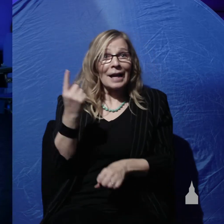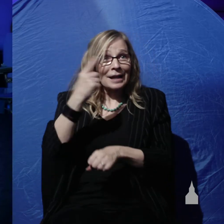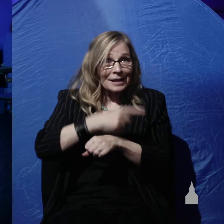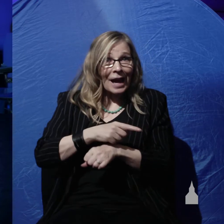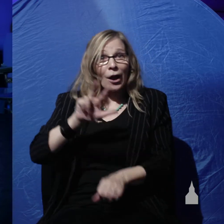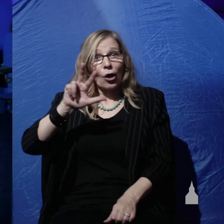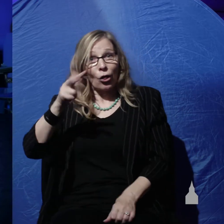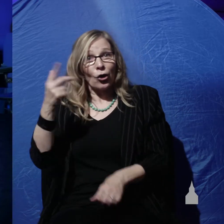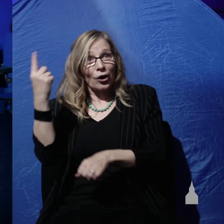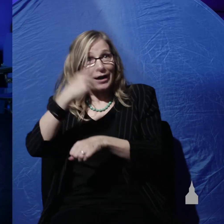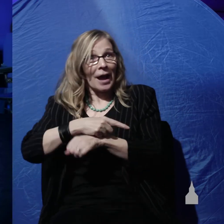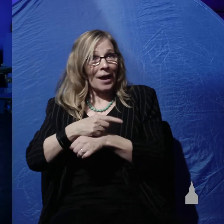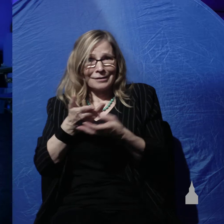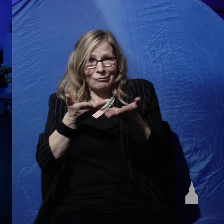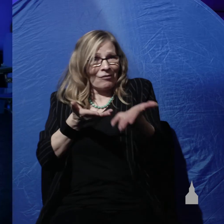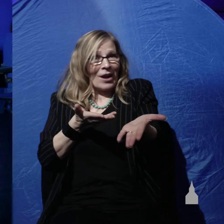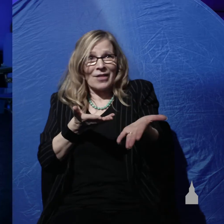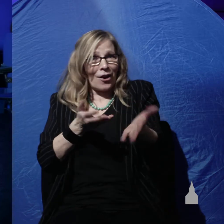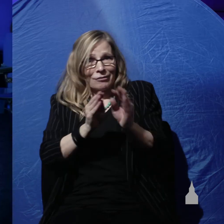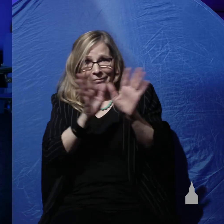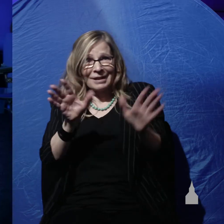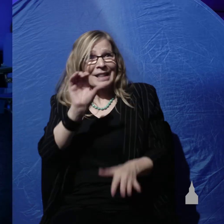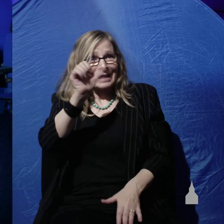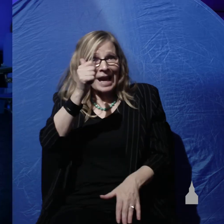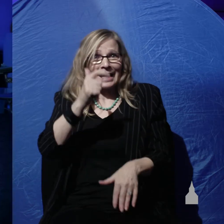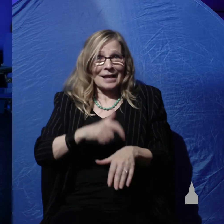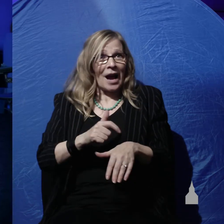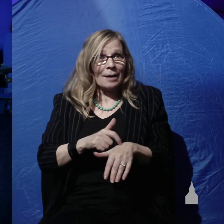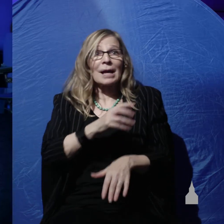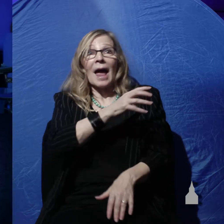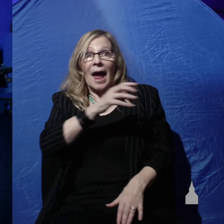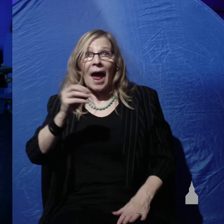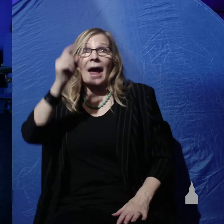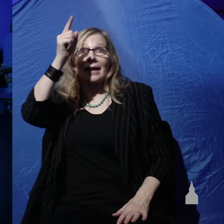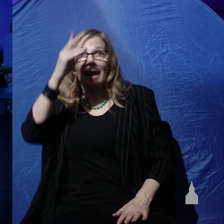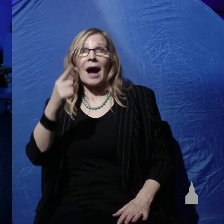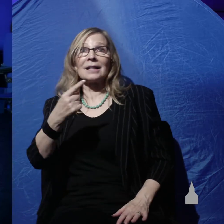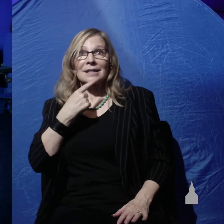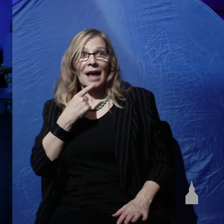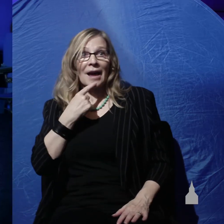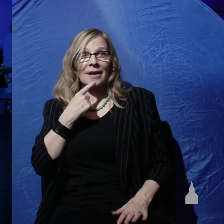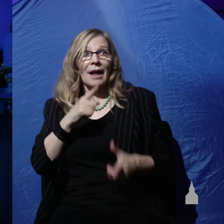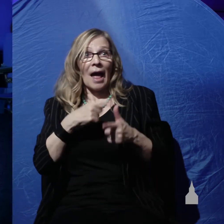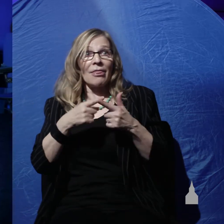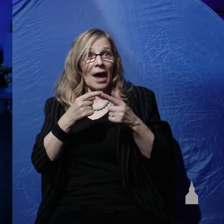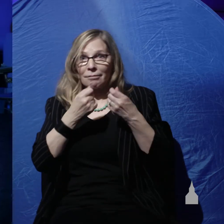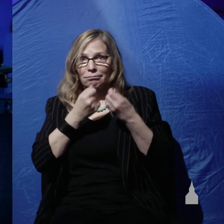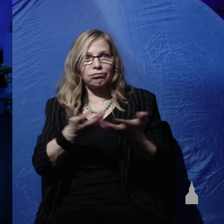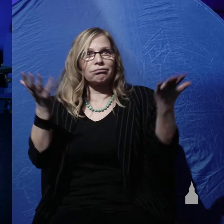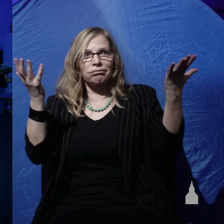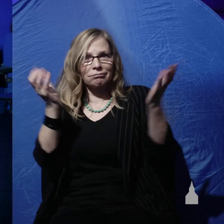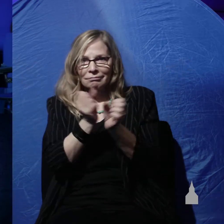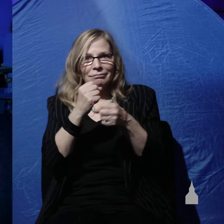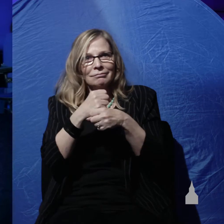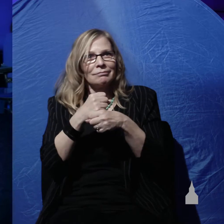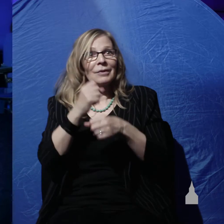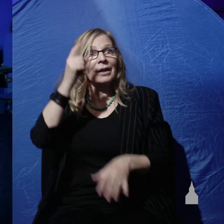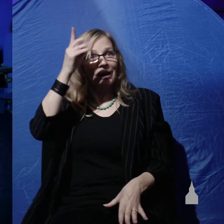It tells us ten times, and God said, and it was so. God created by speaking. He